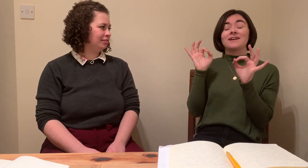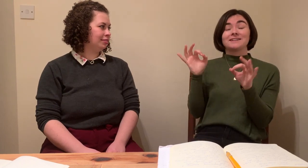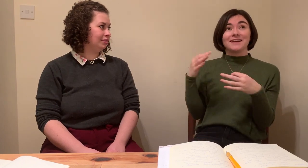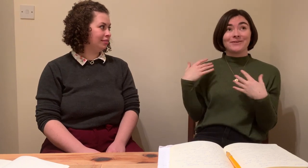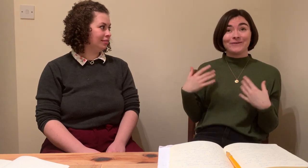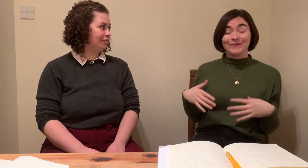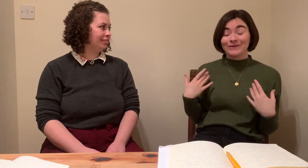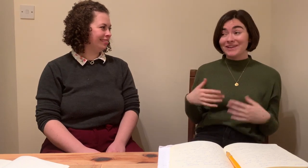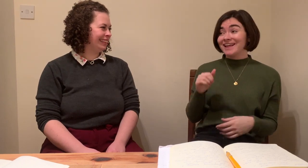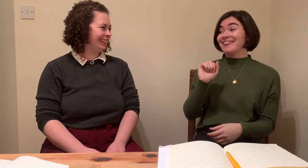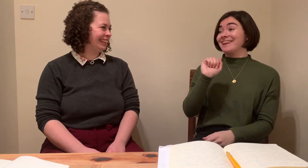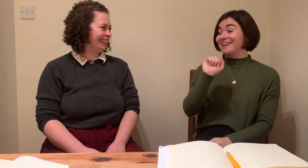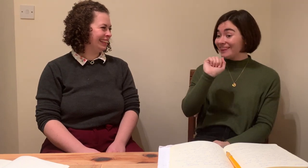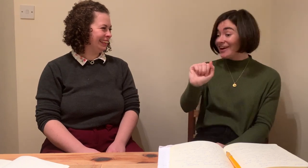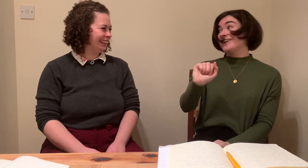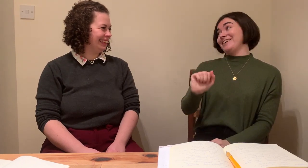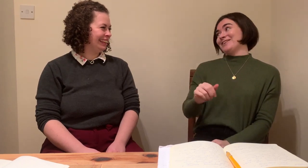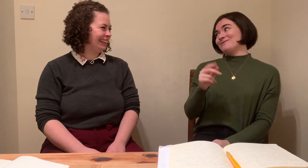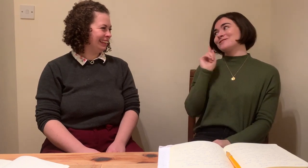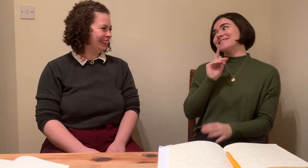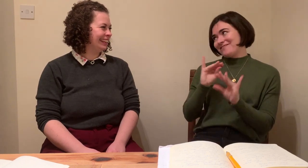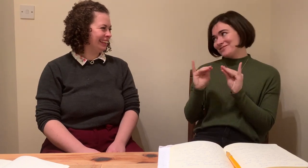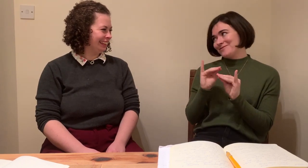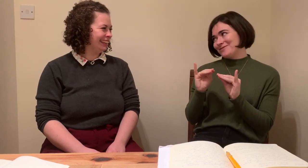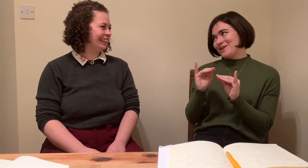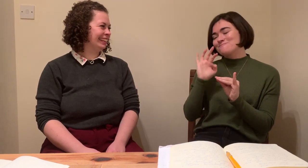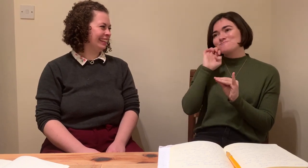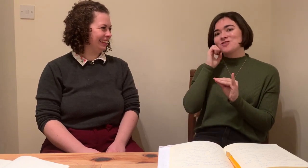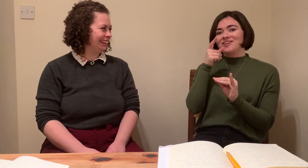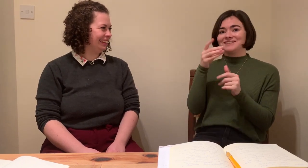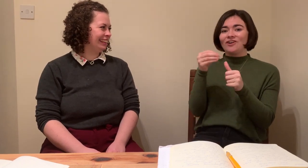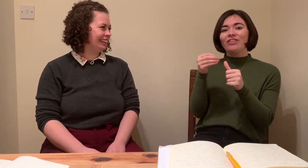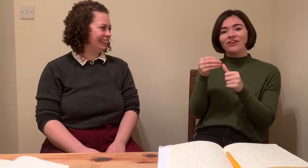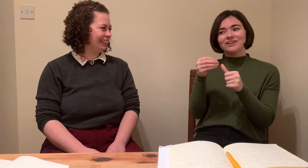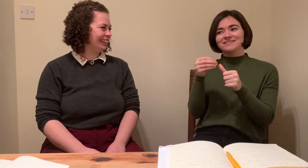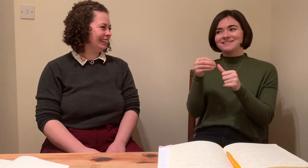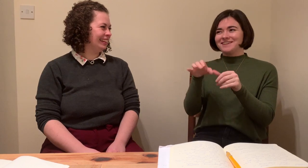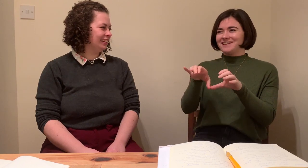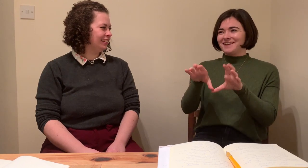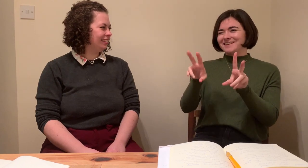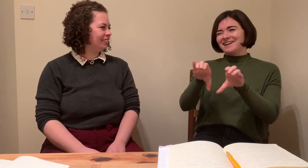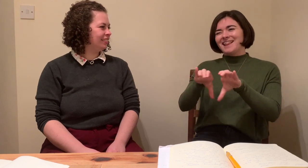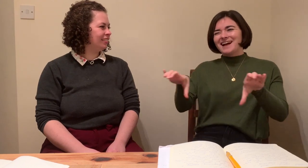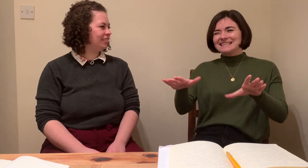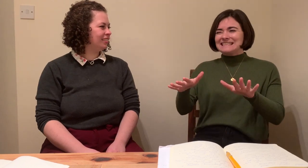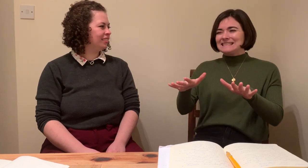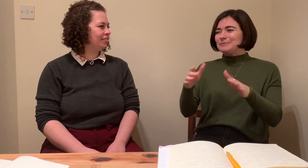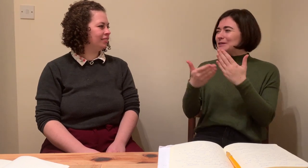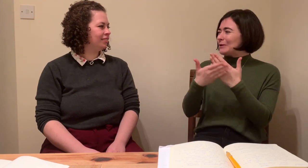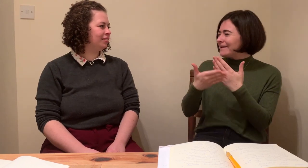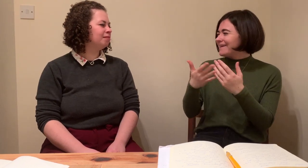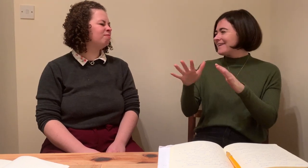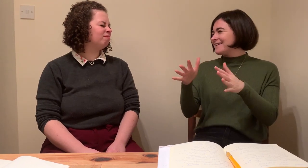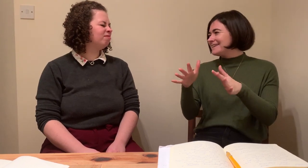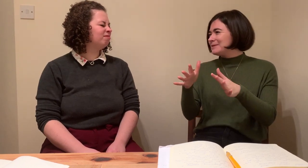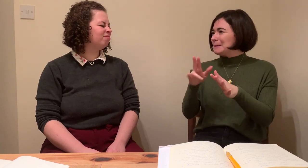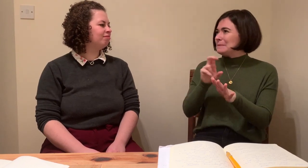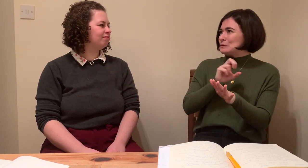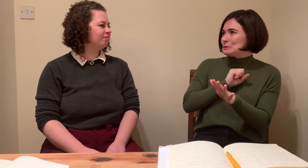definitely. Because we do have our role to also foster and promote deaf interpreters with them. Not like, we need them, blah, blah, blah, and talk on their behalf. We're